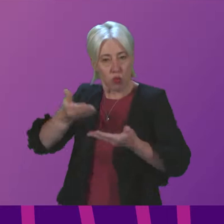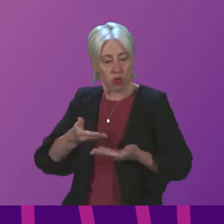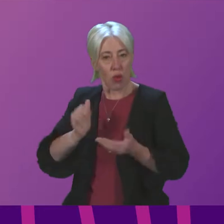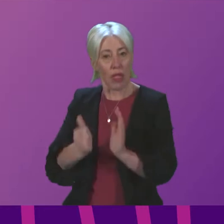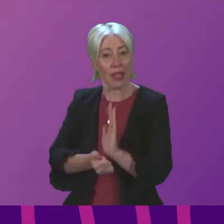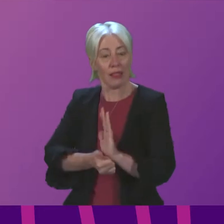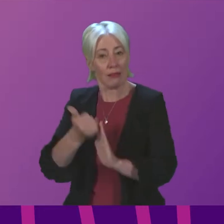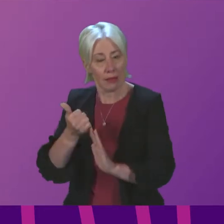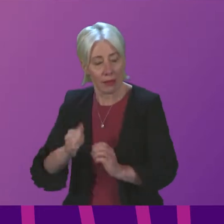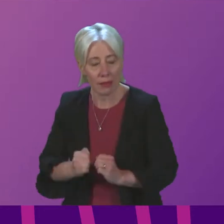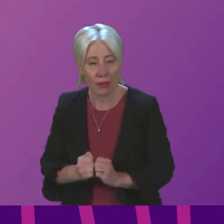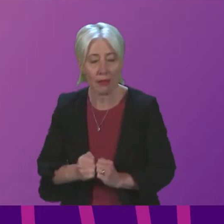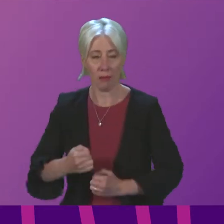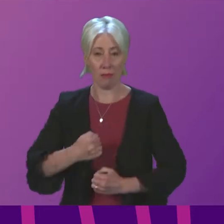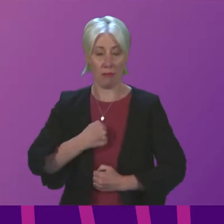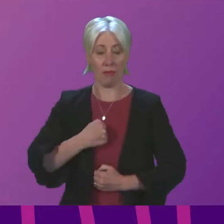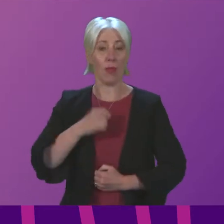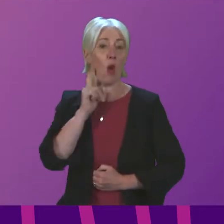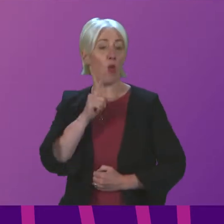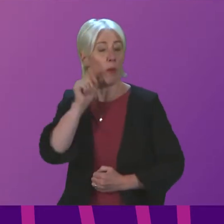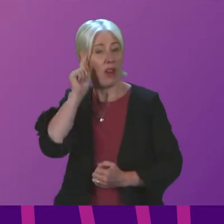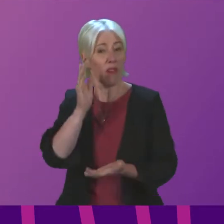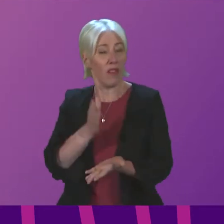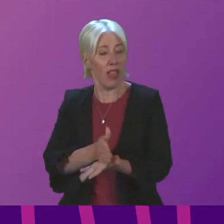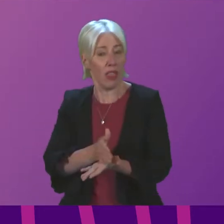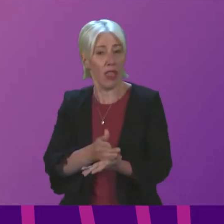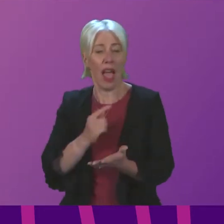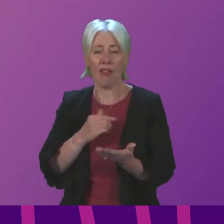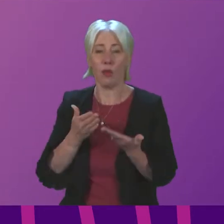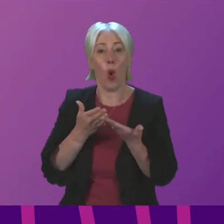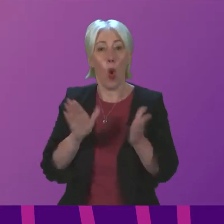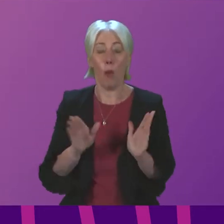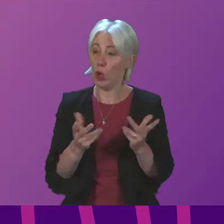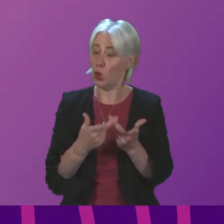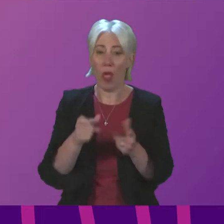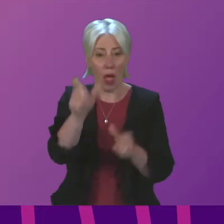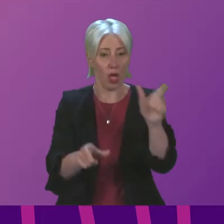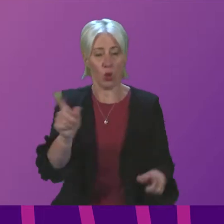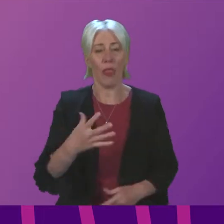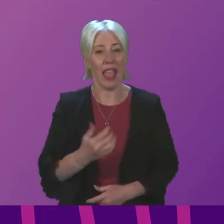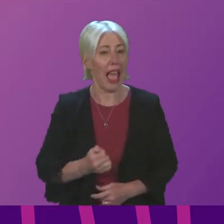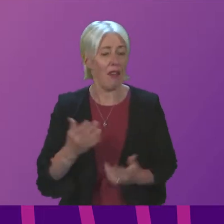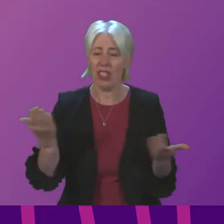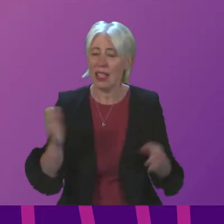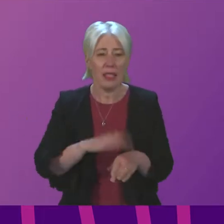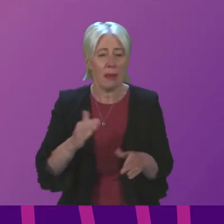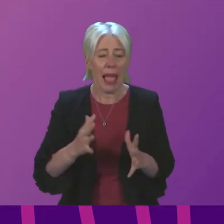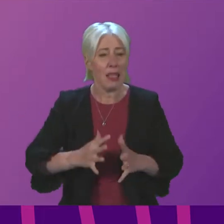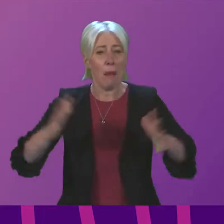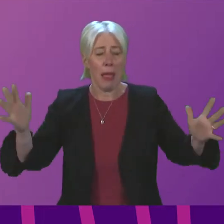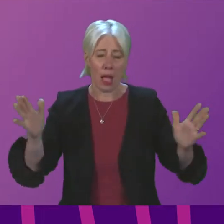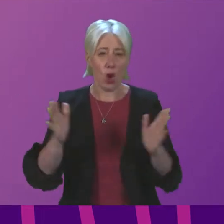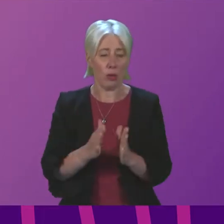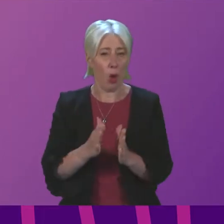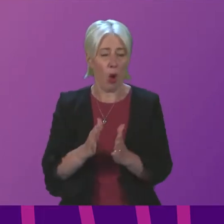As a woman of faith, this openness to the offerings of others, however big or small, makes space for the creativity